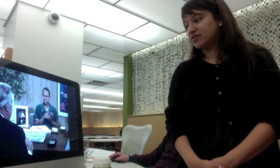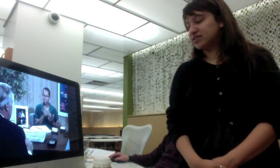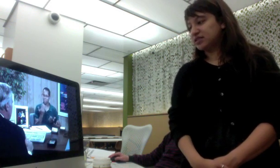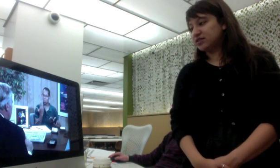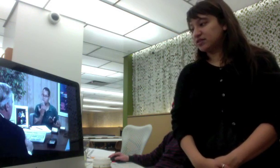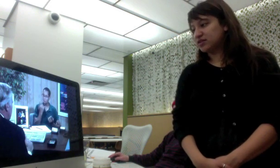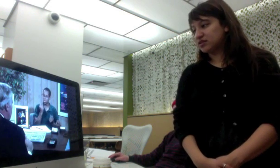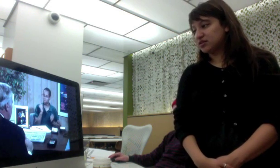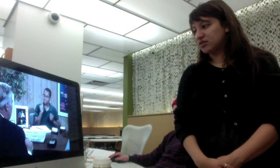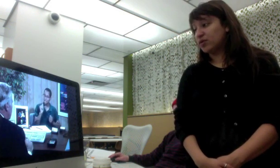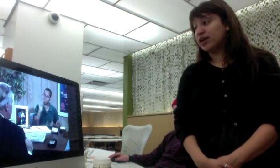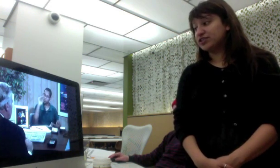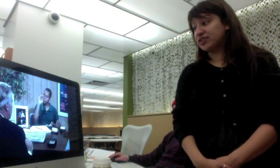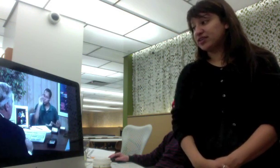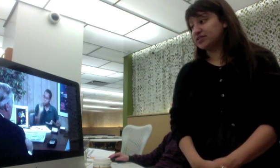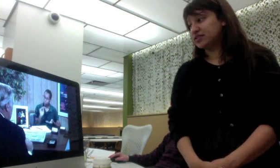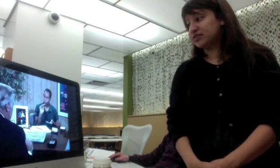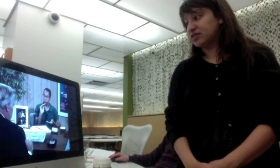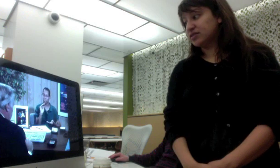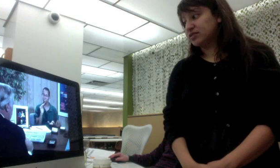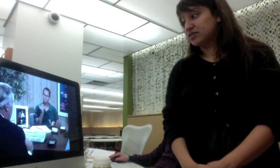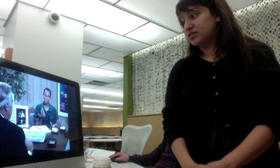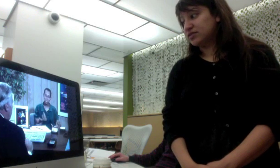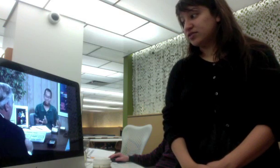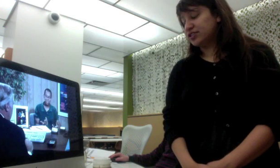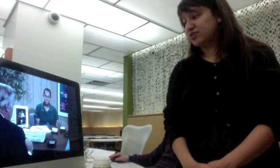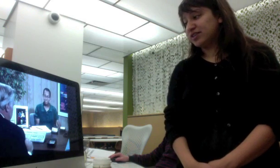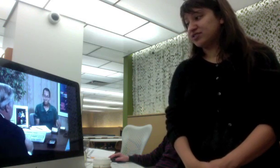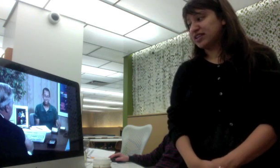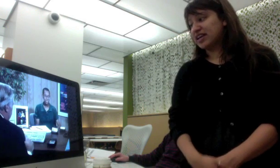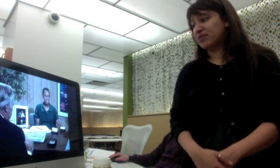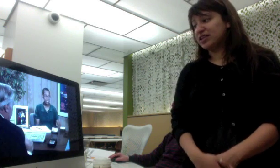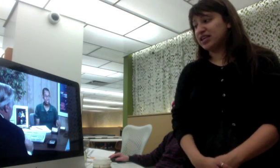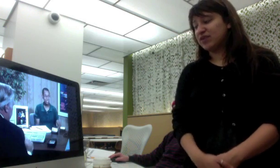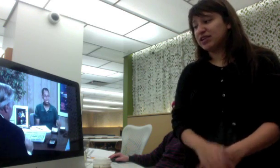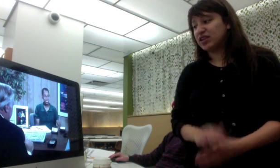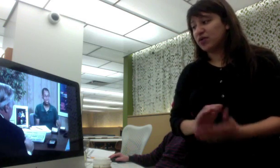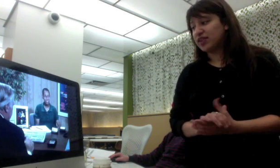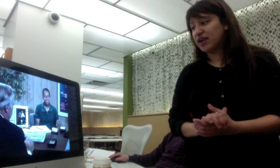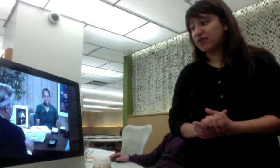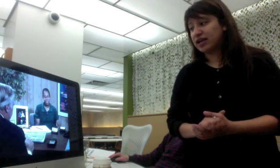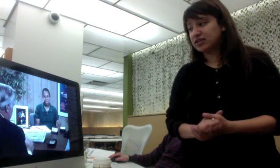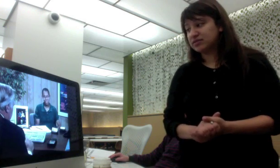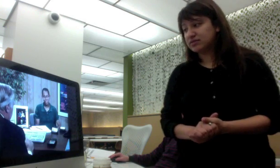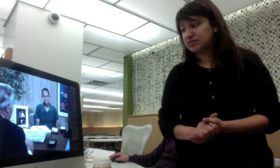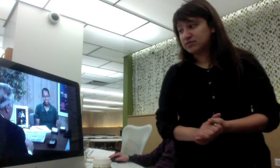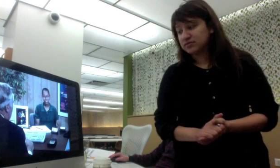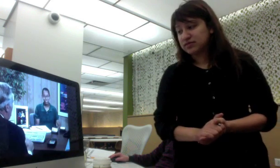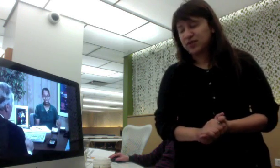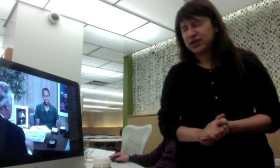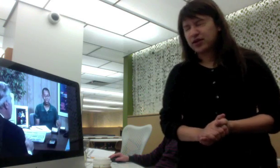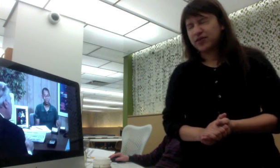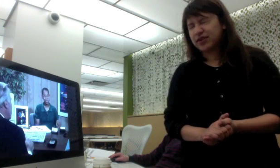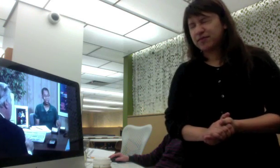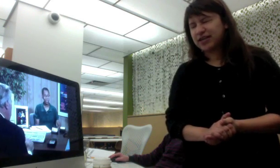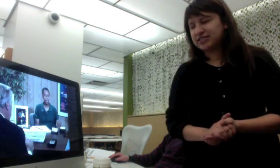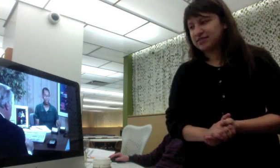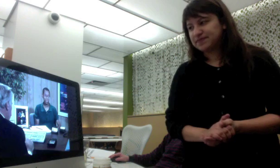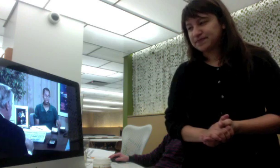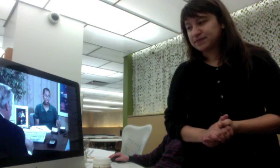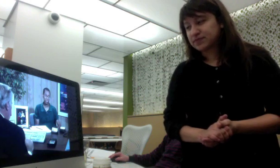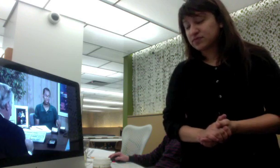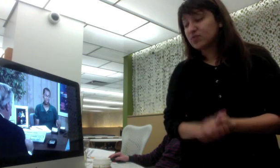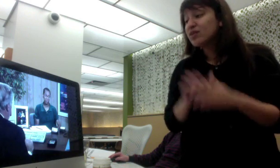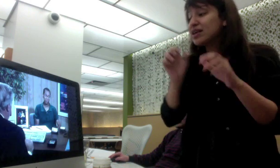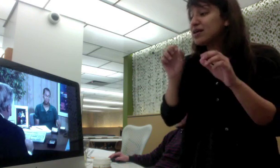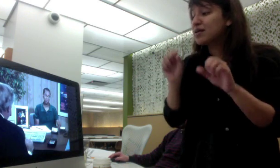One thousand. One hundred thousand. Thirty-two hundred. Can we, can we lower that rate? Can we lower the price?